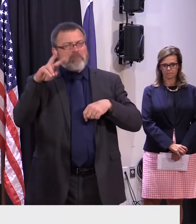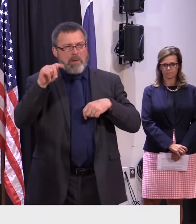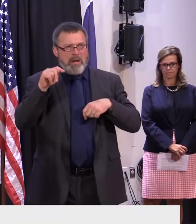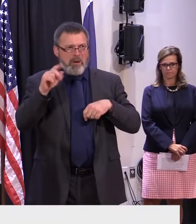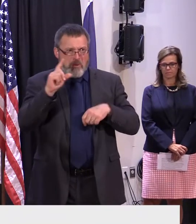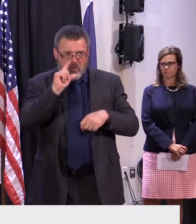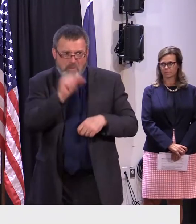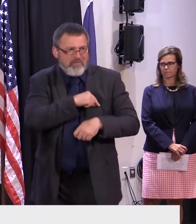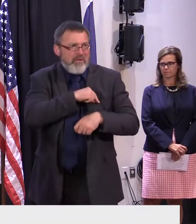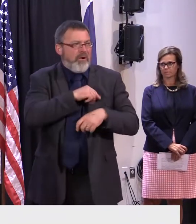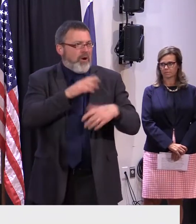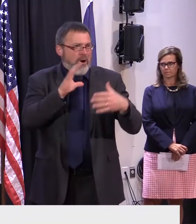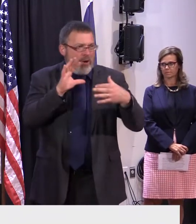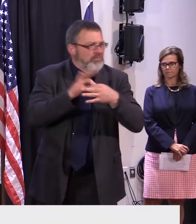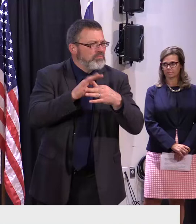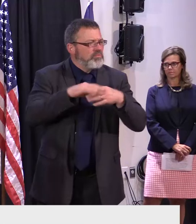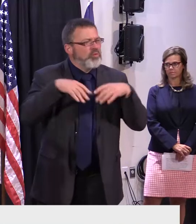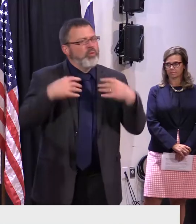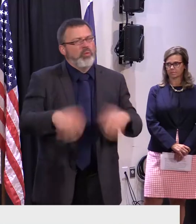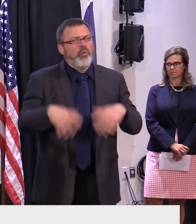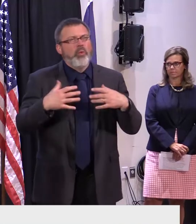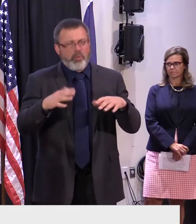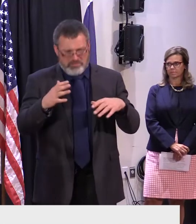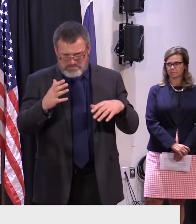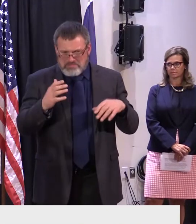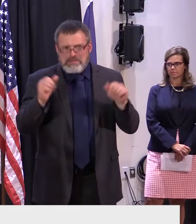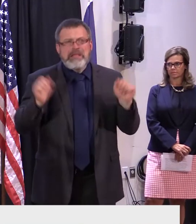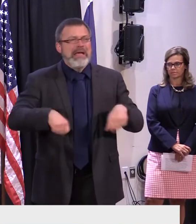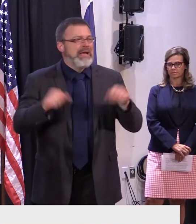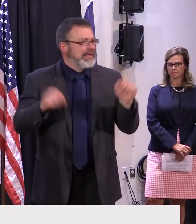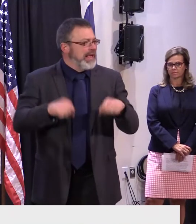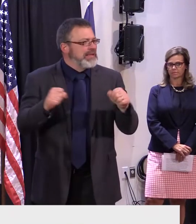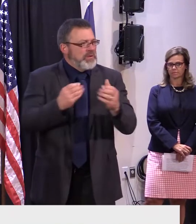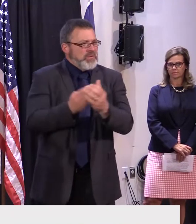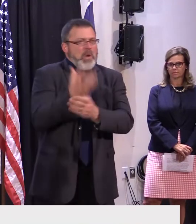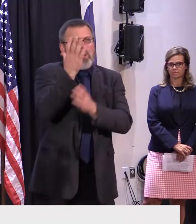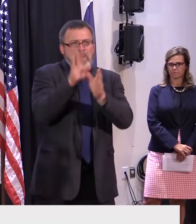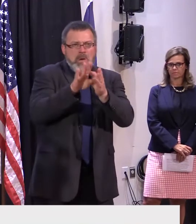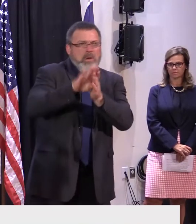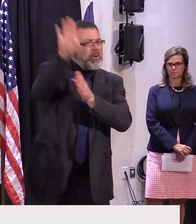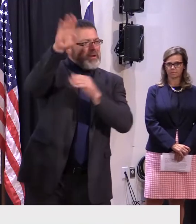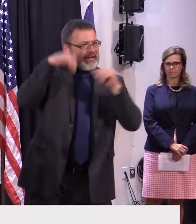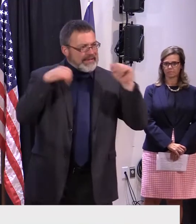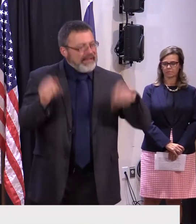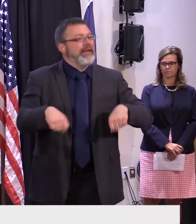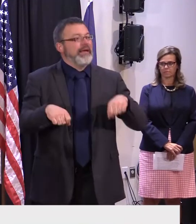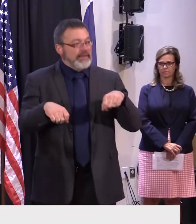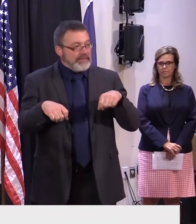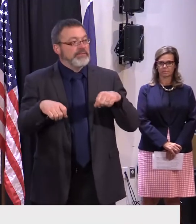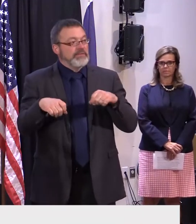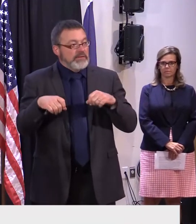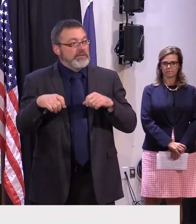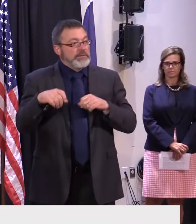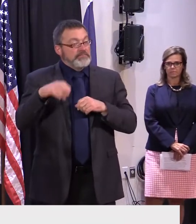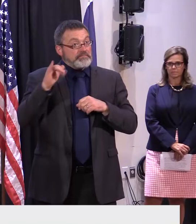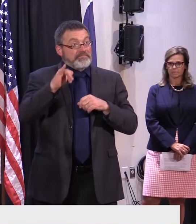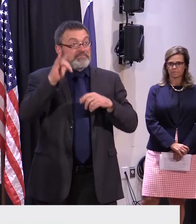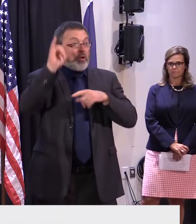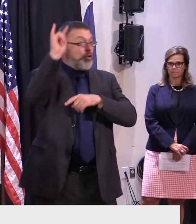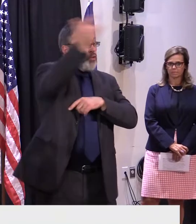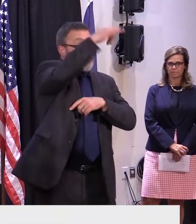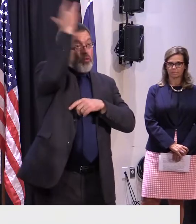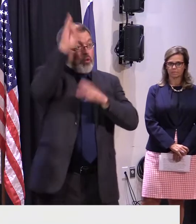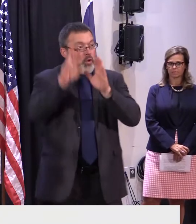proximity, right? And we've got quite a few subcontractors in the aerospace industry particularly,